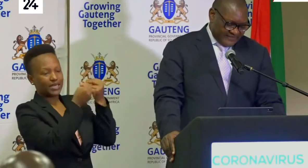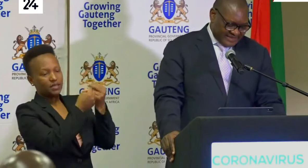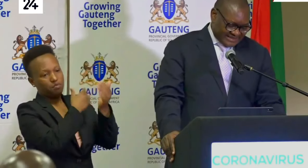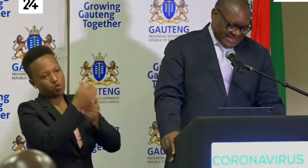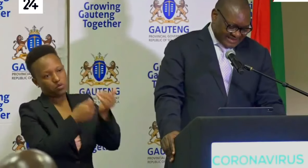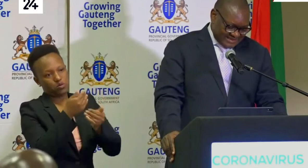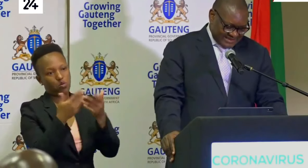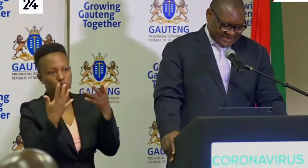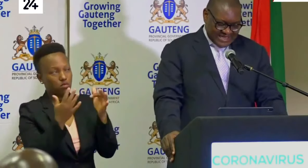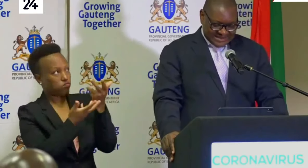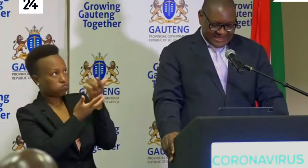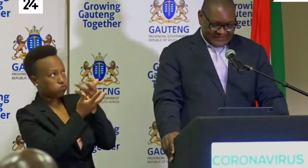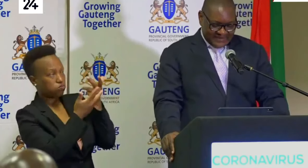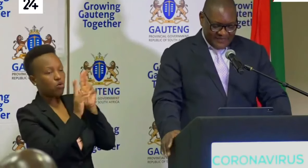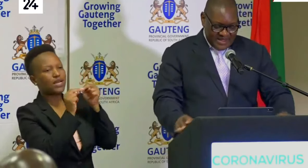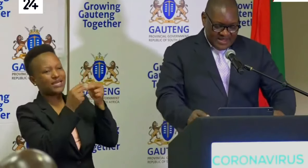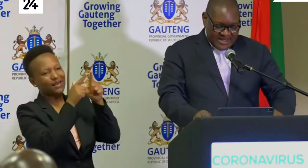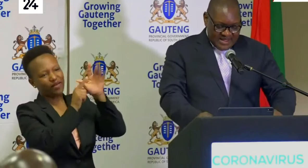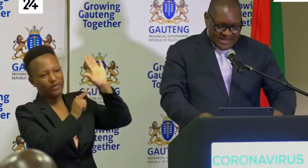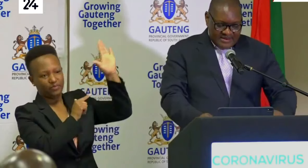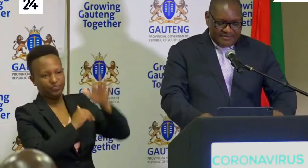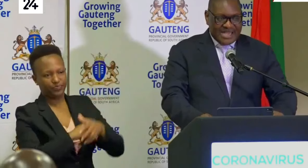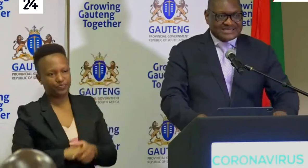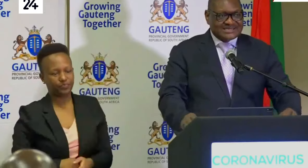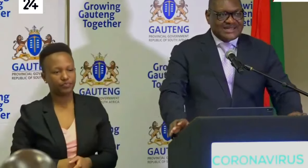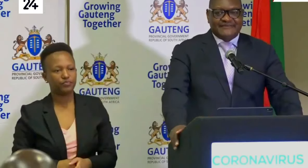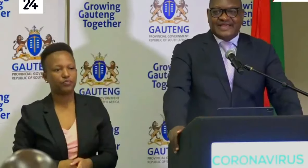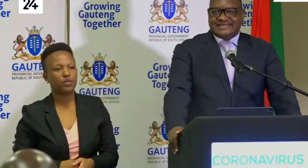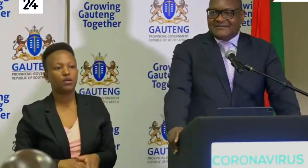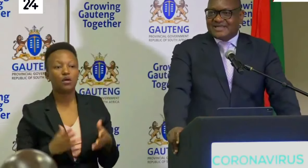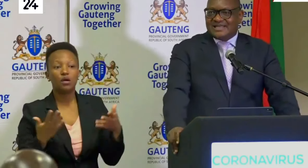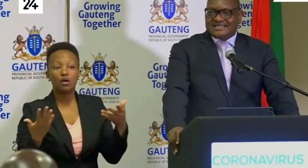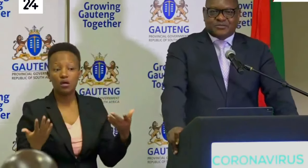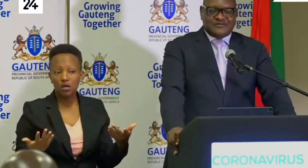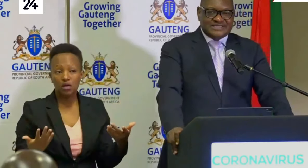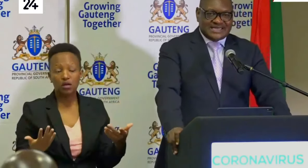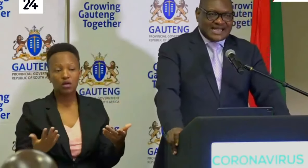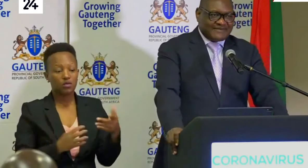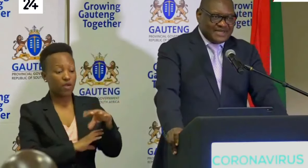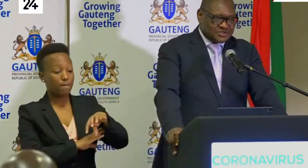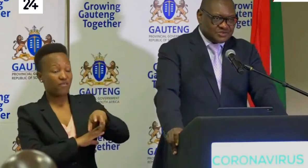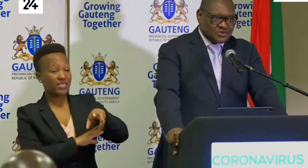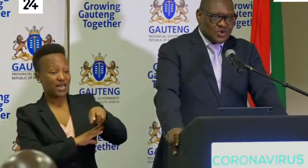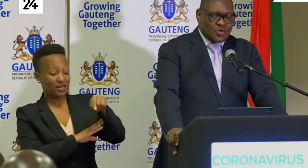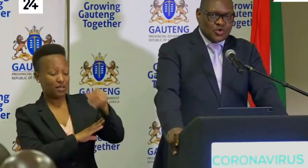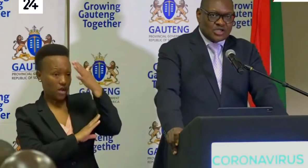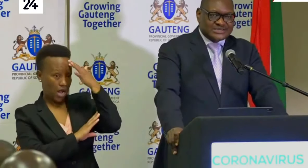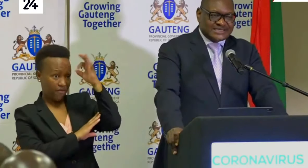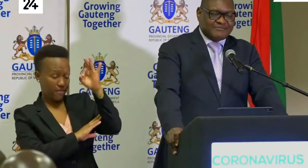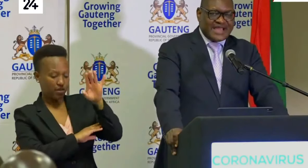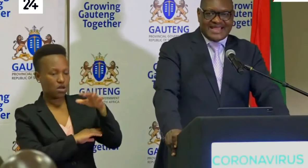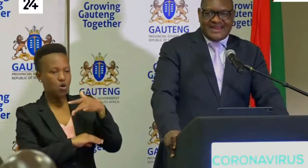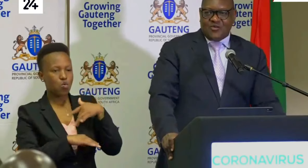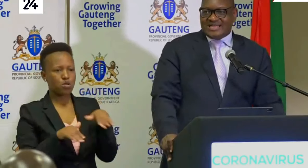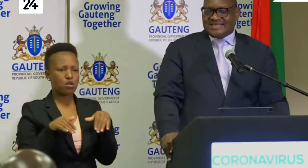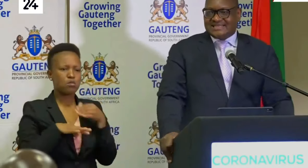we have a discussion at a national level. but if there is something that provincial government would not sit